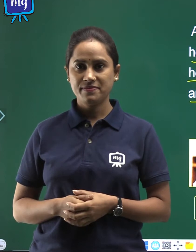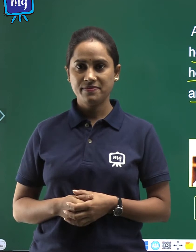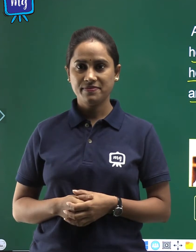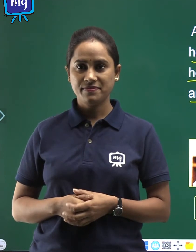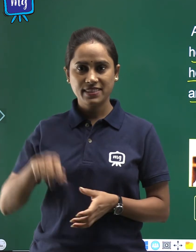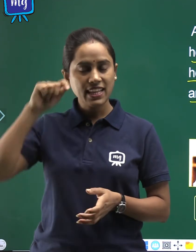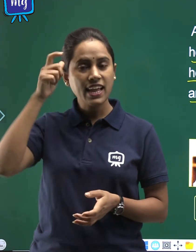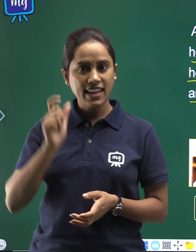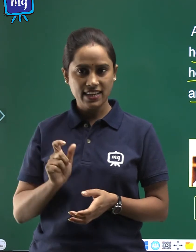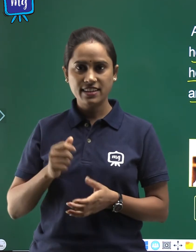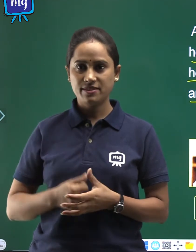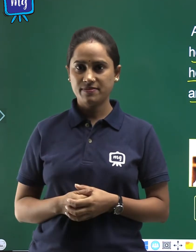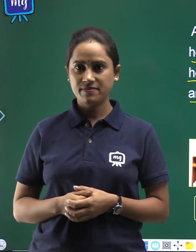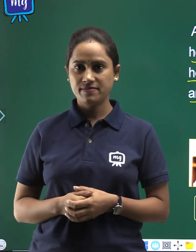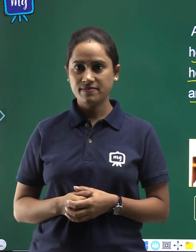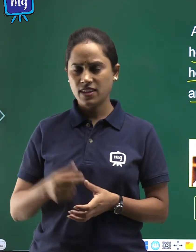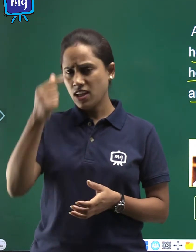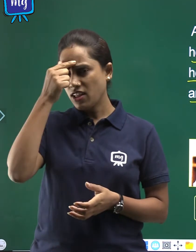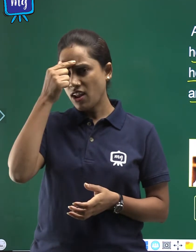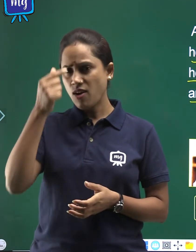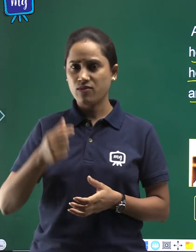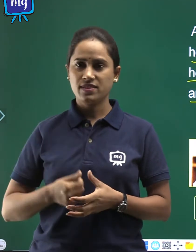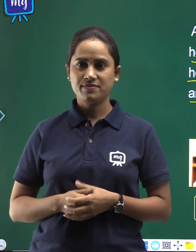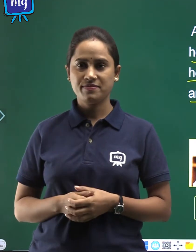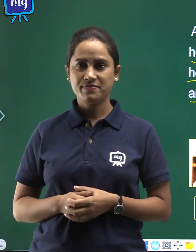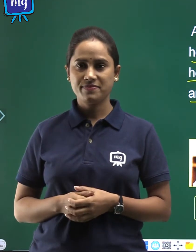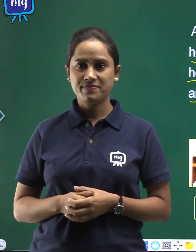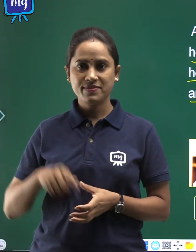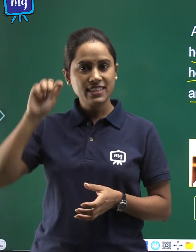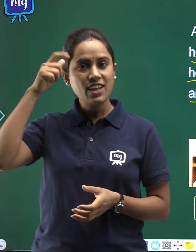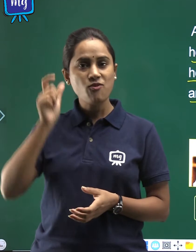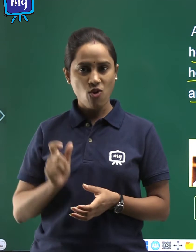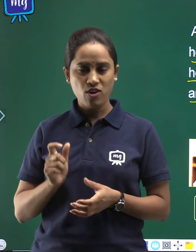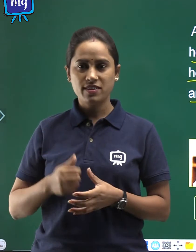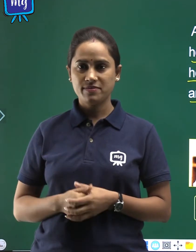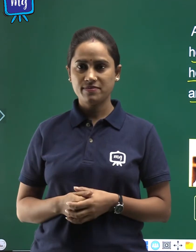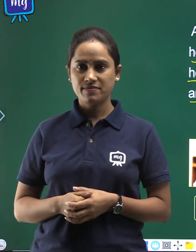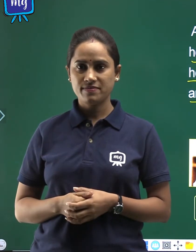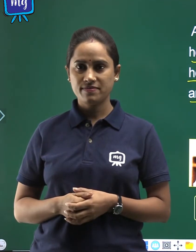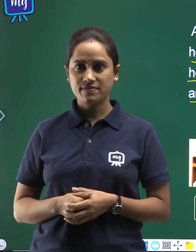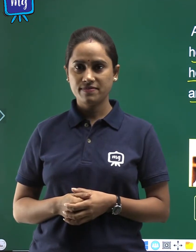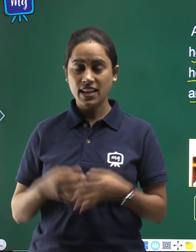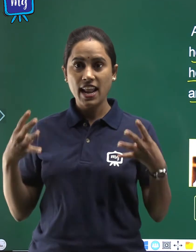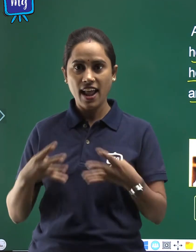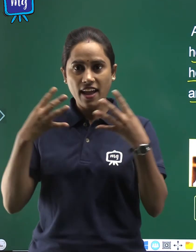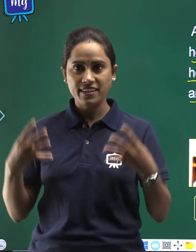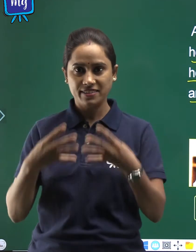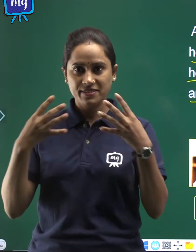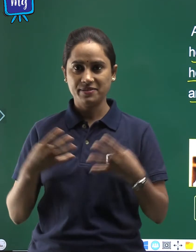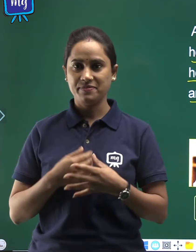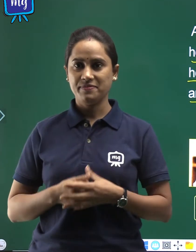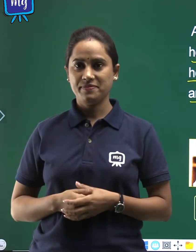tension, tanav, war, ladai.